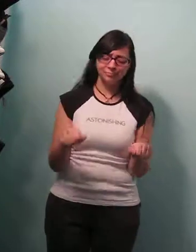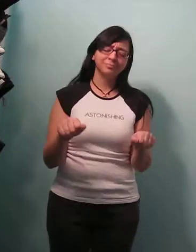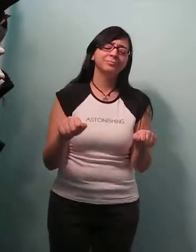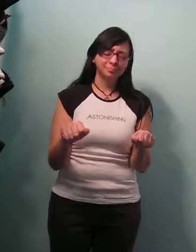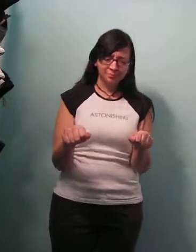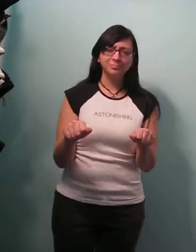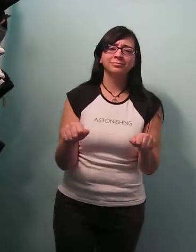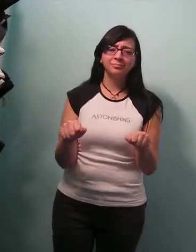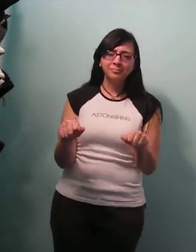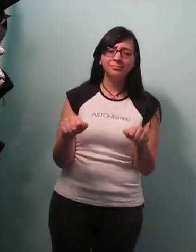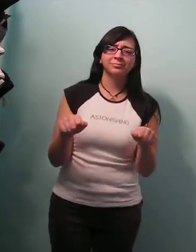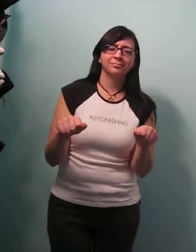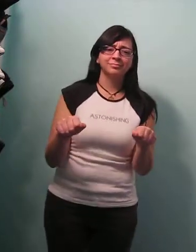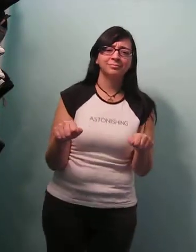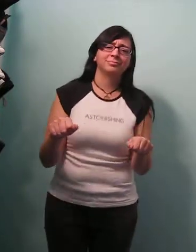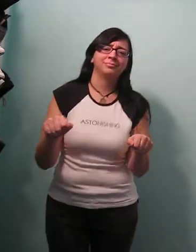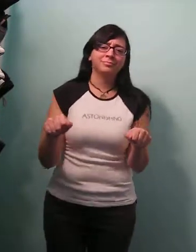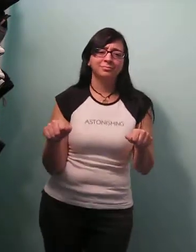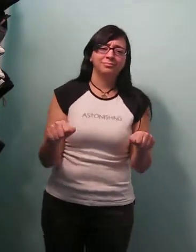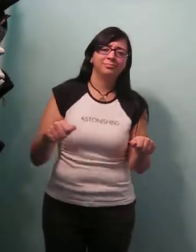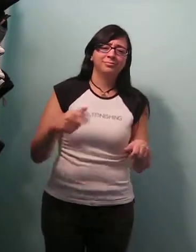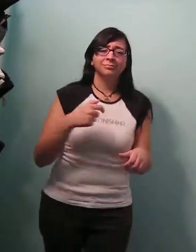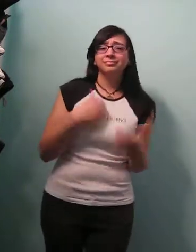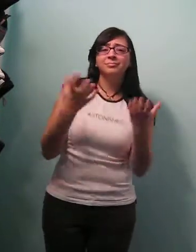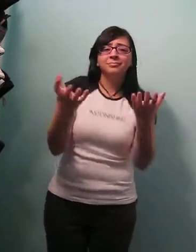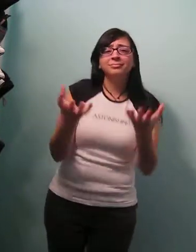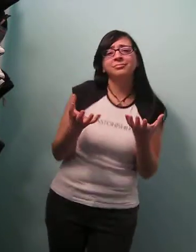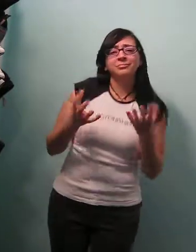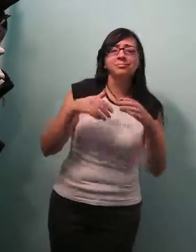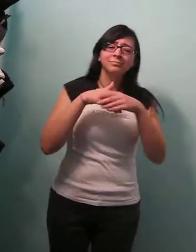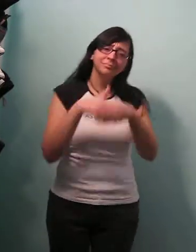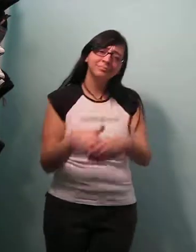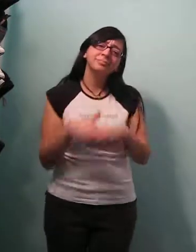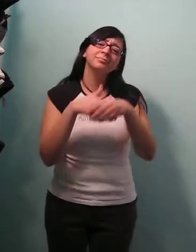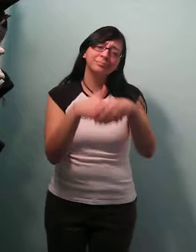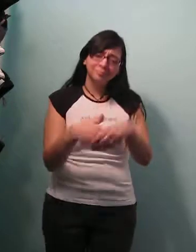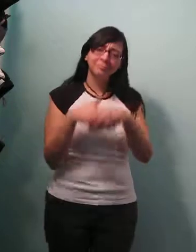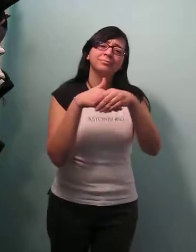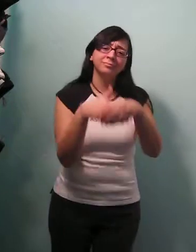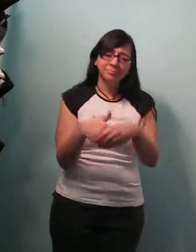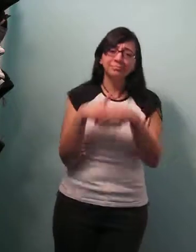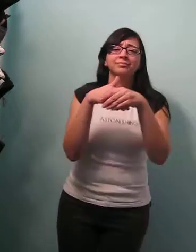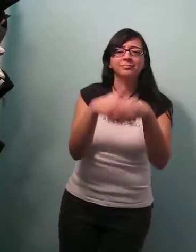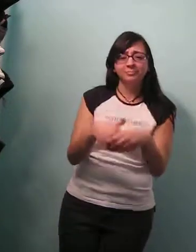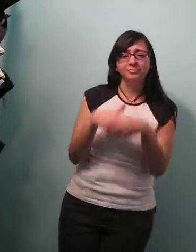Sign Language. I was Teenage